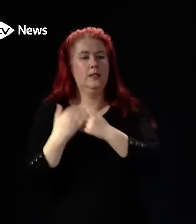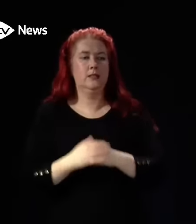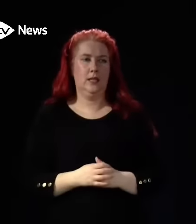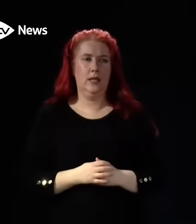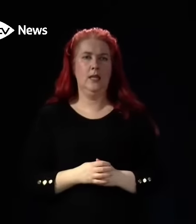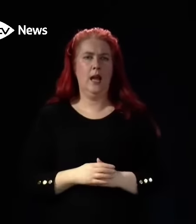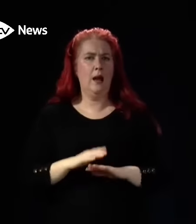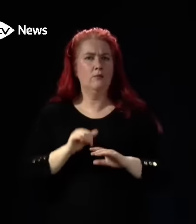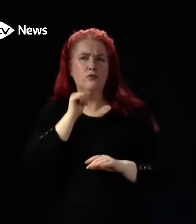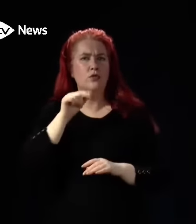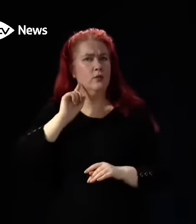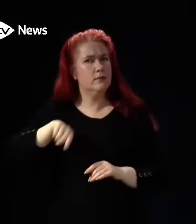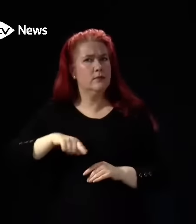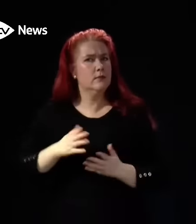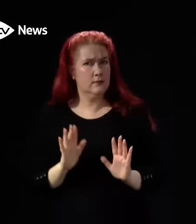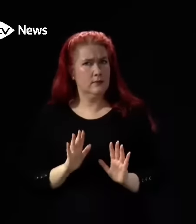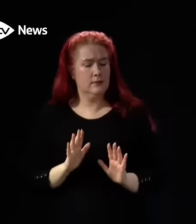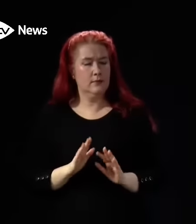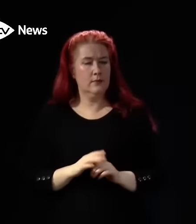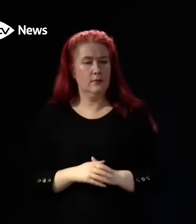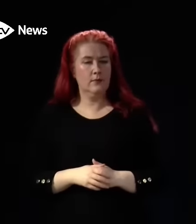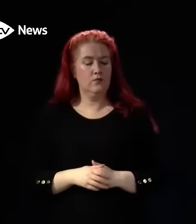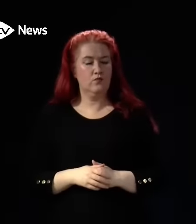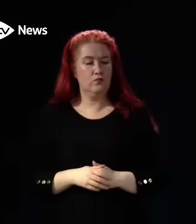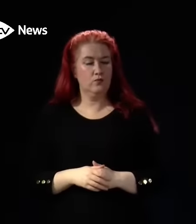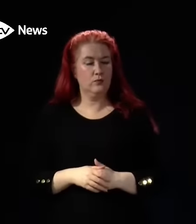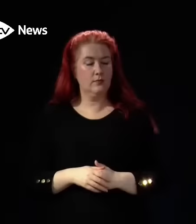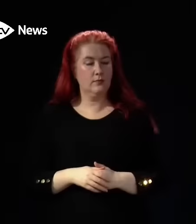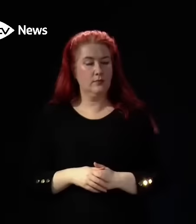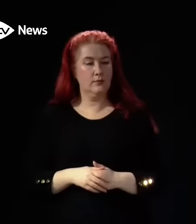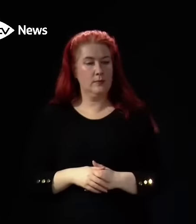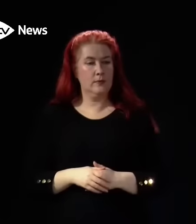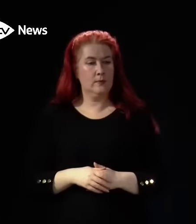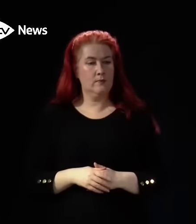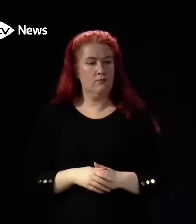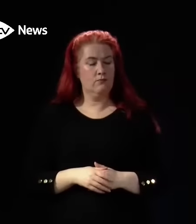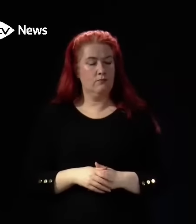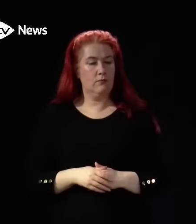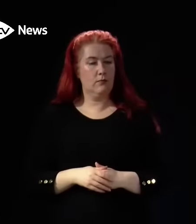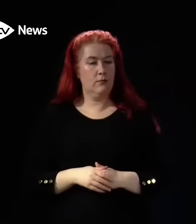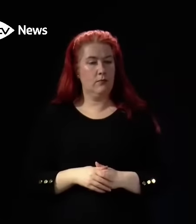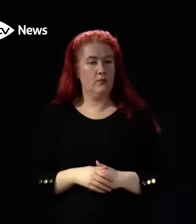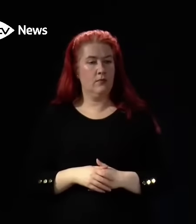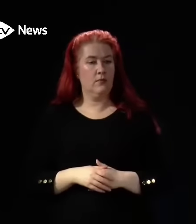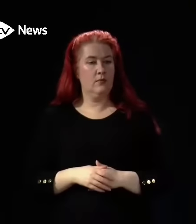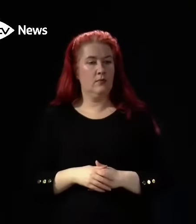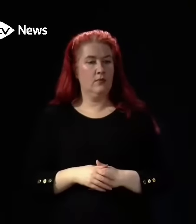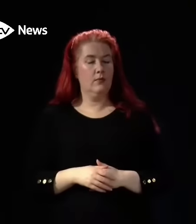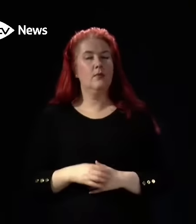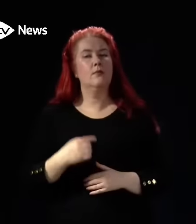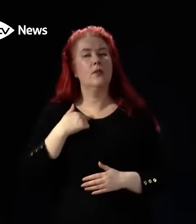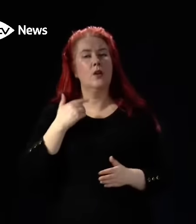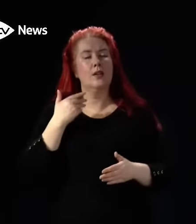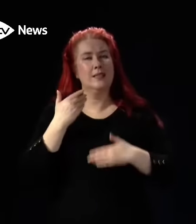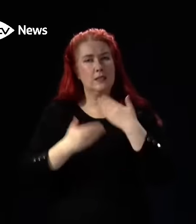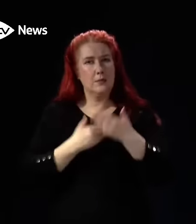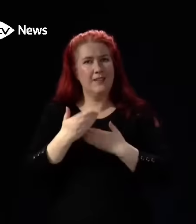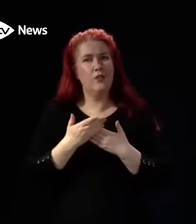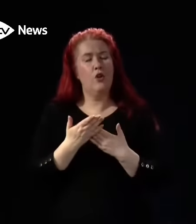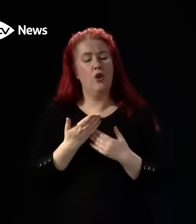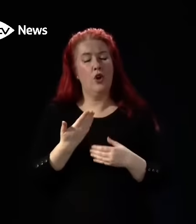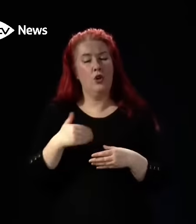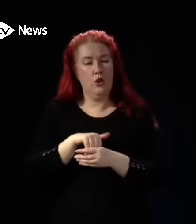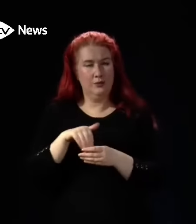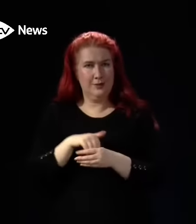will never shy away from that. In terms of, and I say this for context, I'm going to come on to the actions of